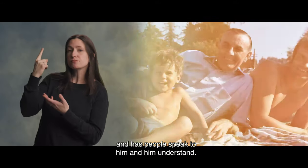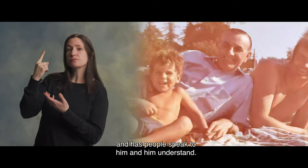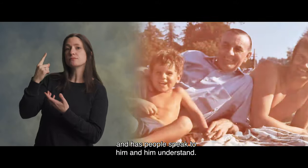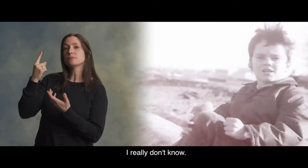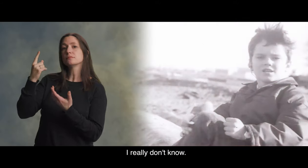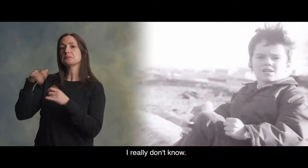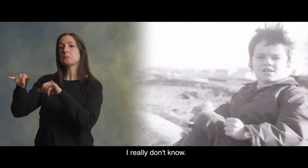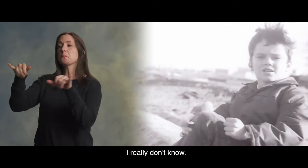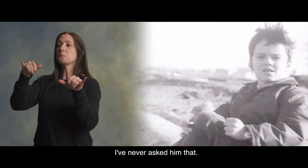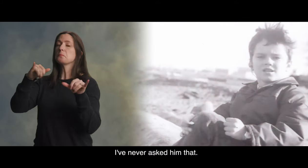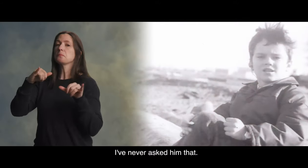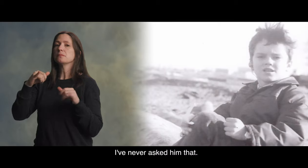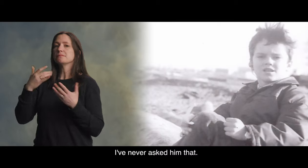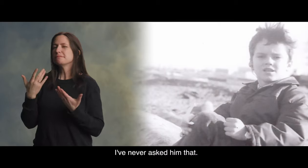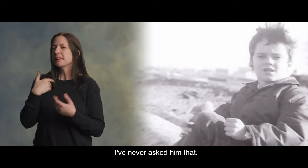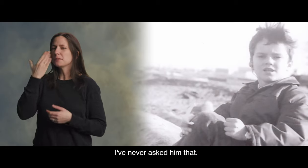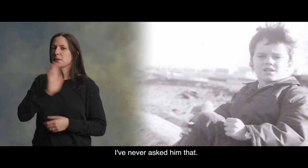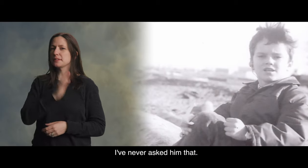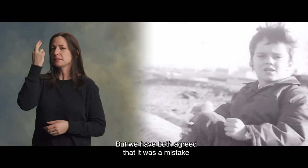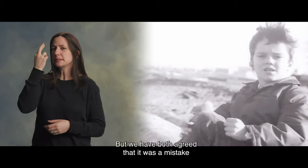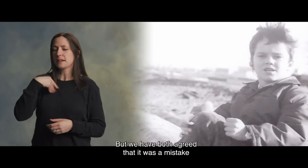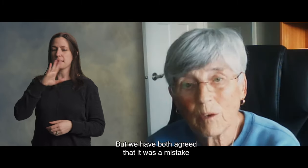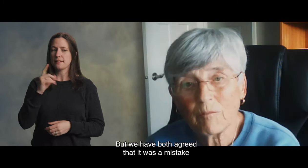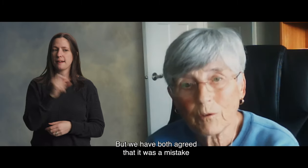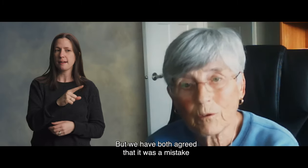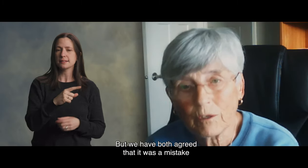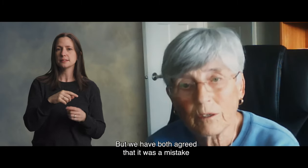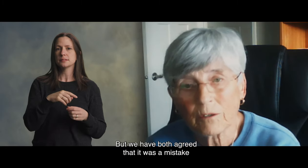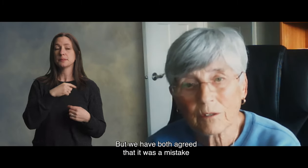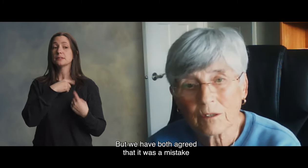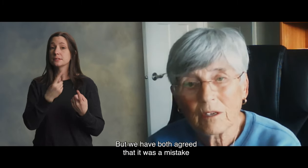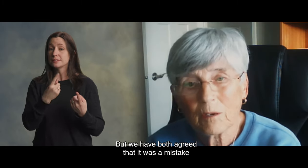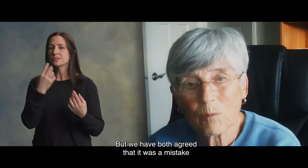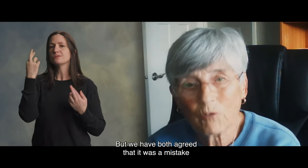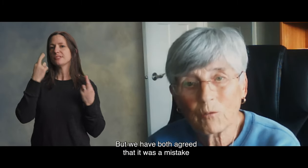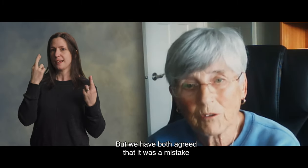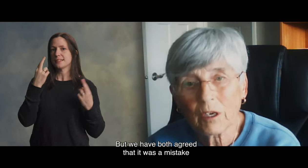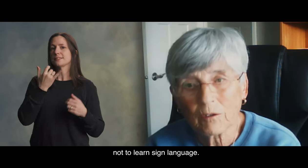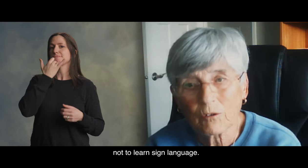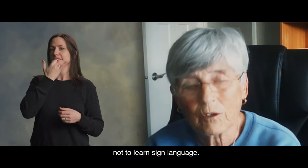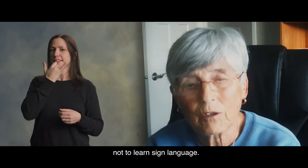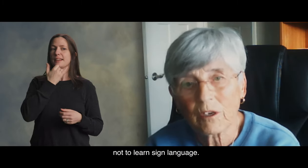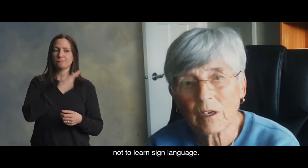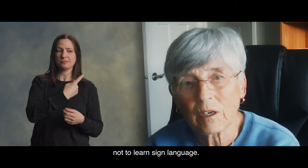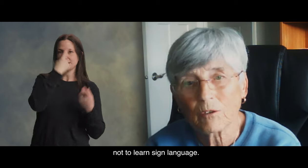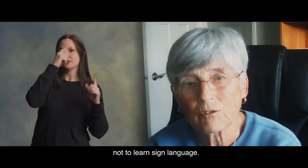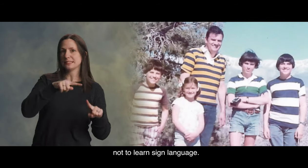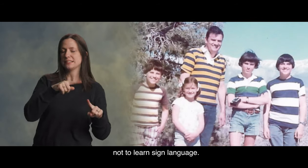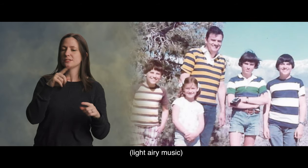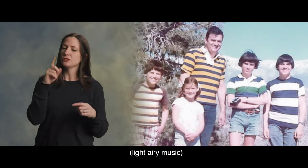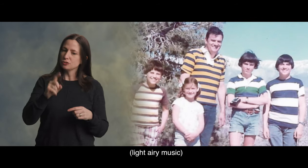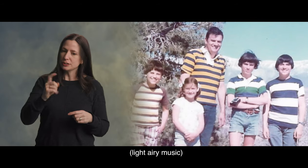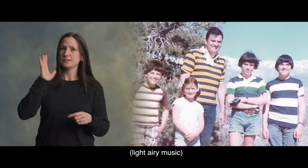understand. I really don't know. I've never asked him that. But we have both agreed that it was a mistake not to learn sign language.